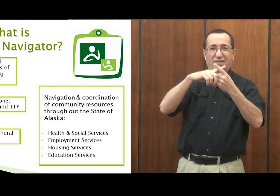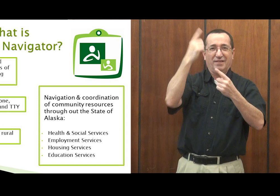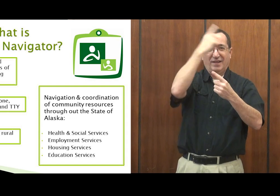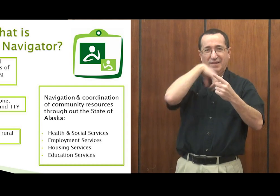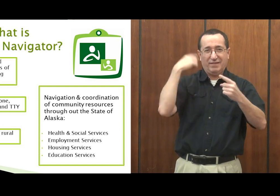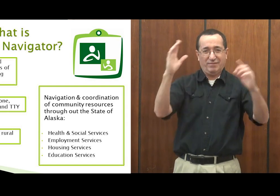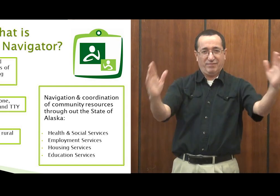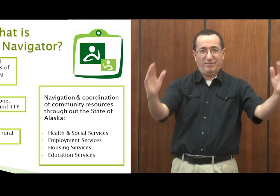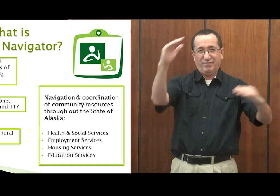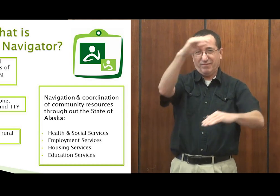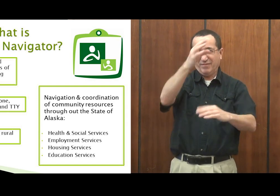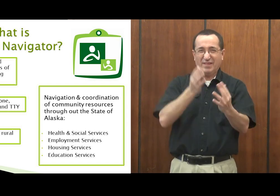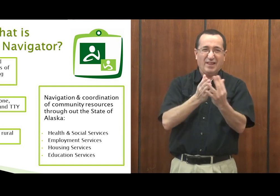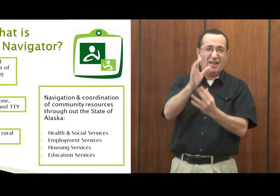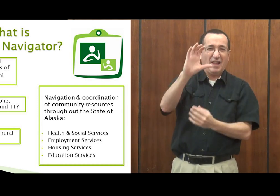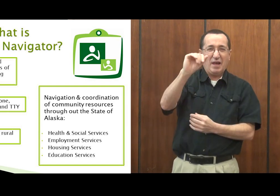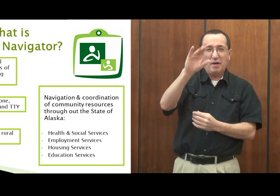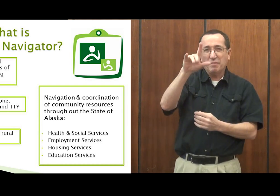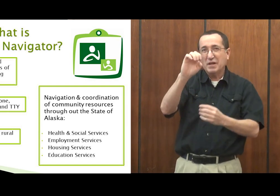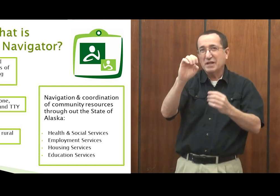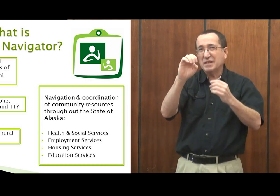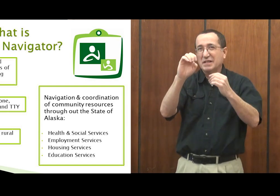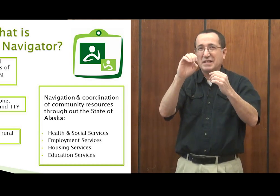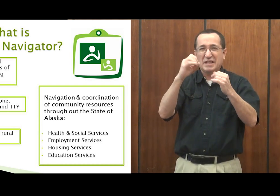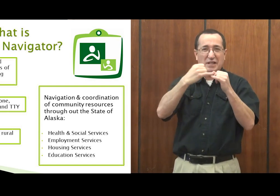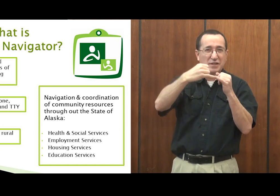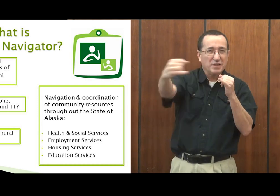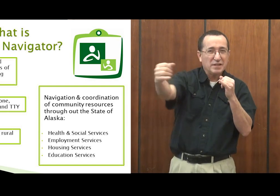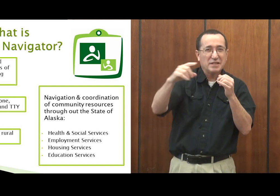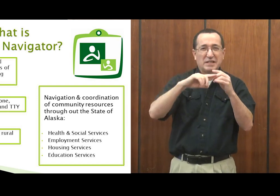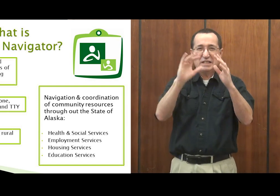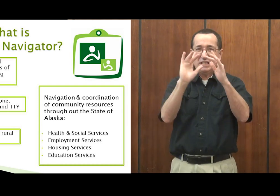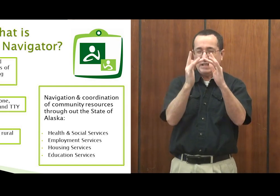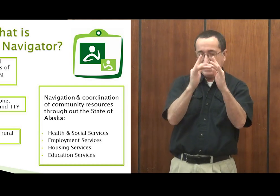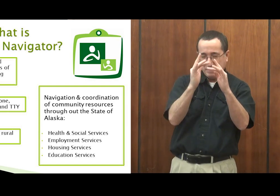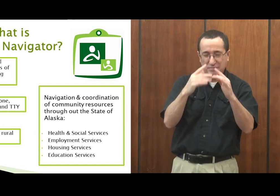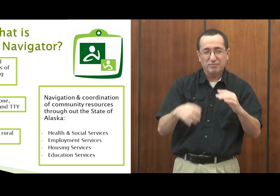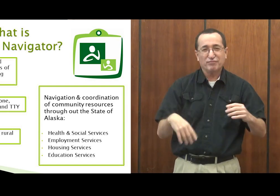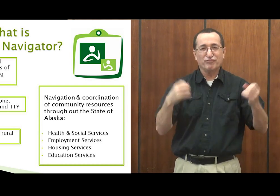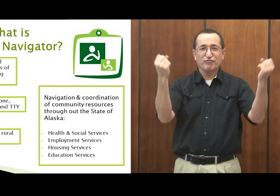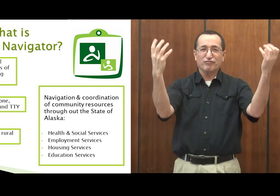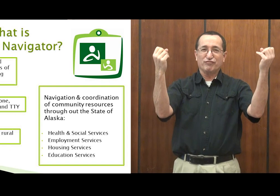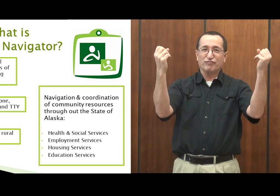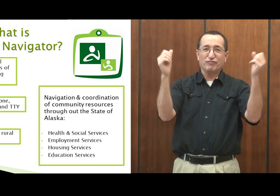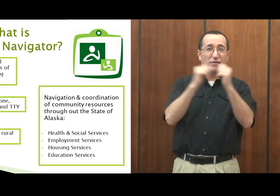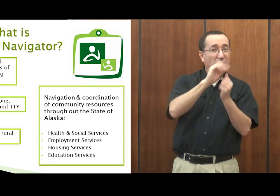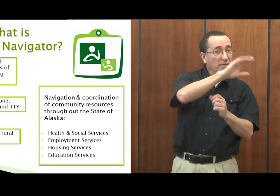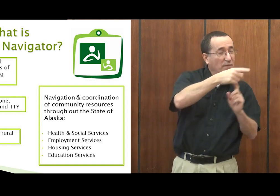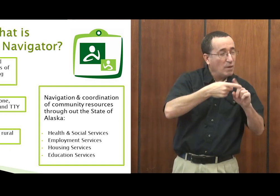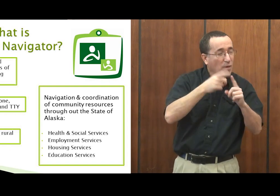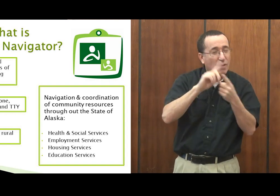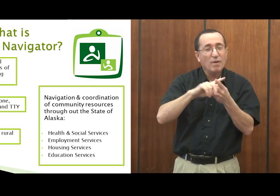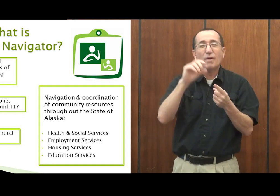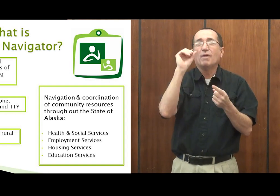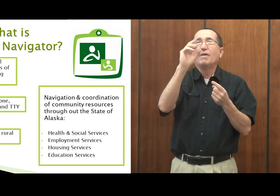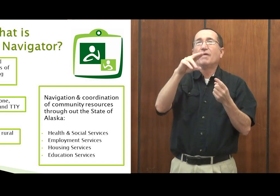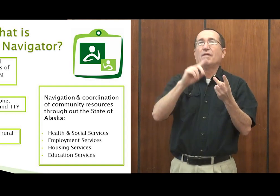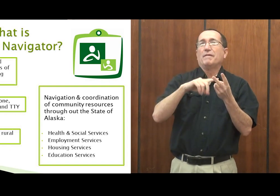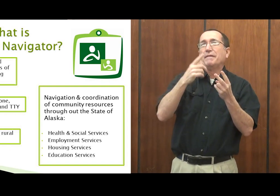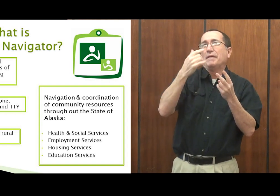Video phone is a face-to-face communication through the internet where we use, where deaf people can use their first language,